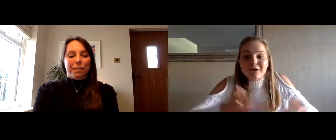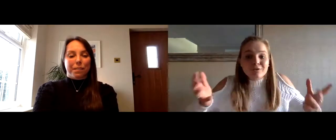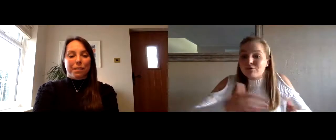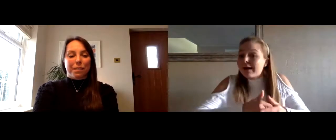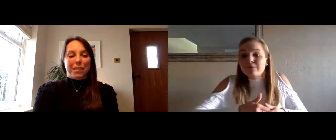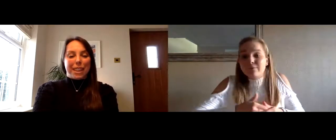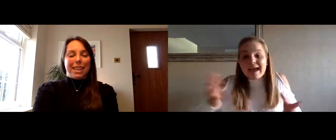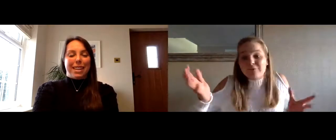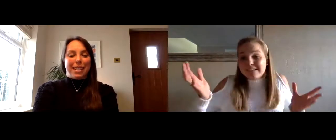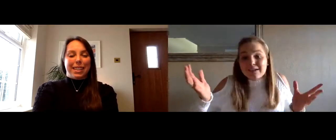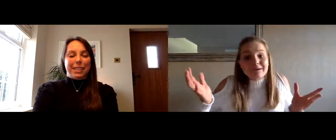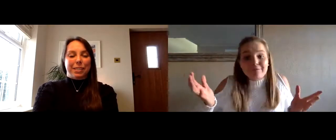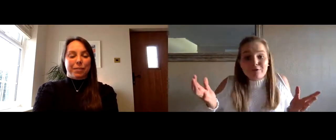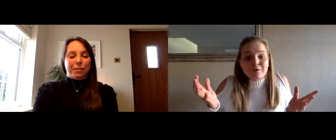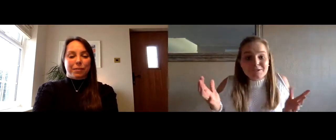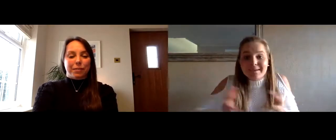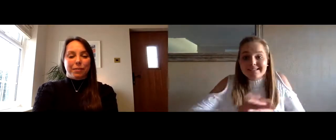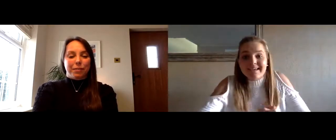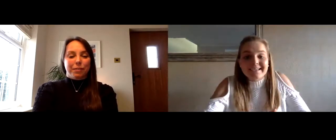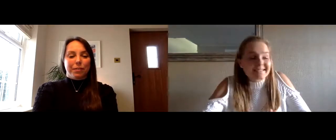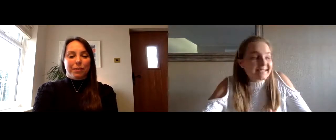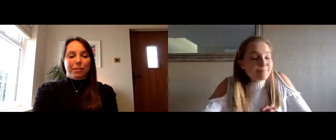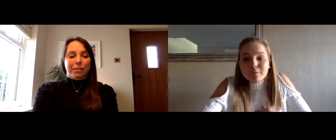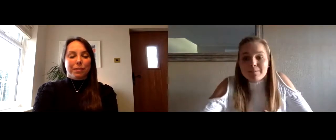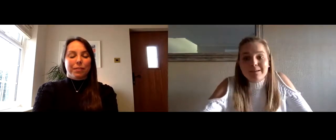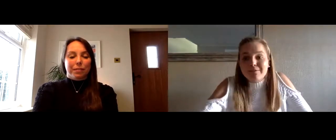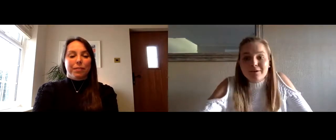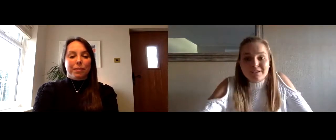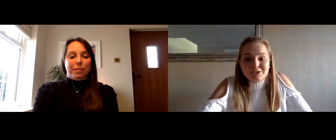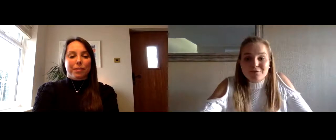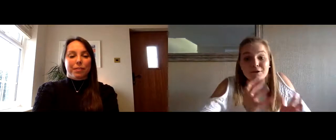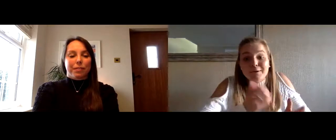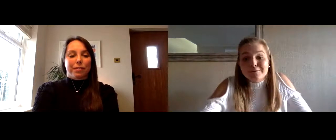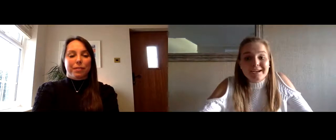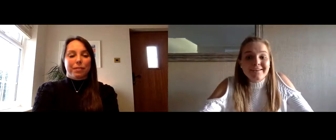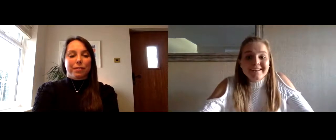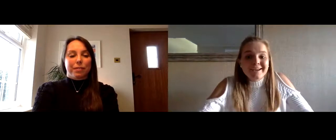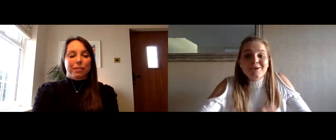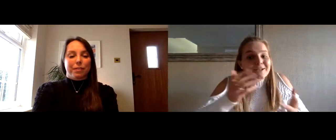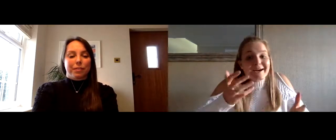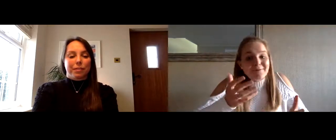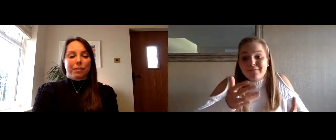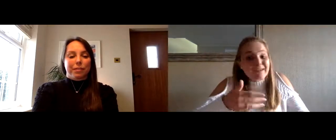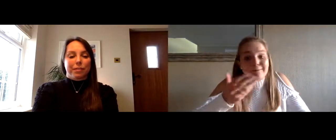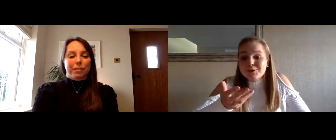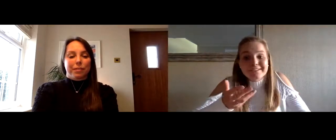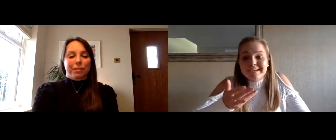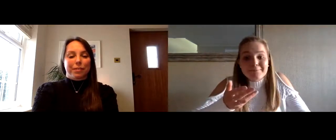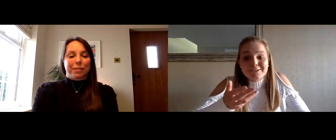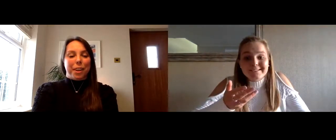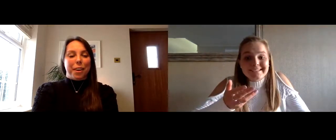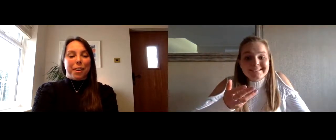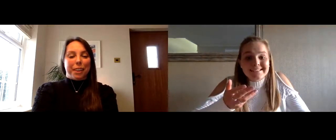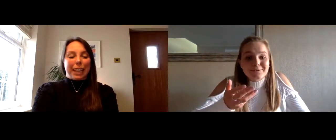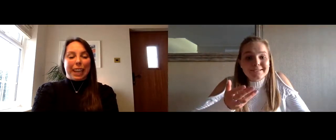and you know throughout every single level of gymnastics and getting more people involved it's just phenomenal so good luck with everything i'm sure